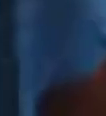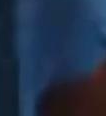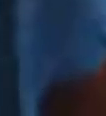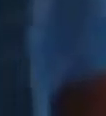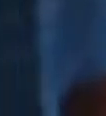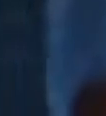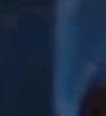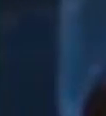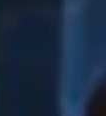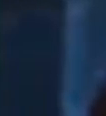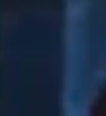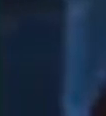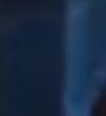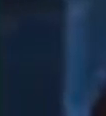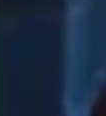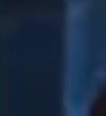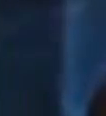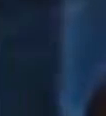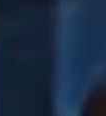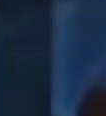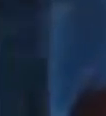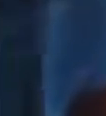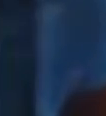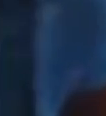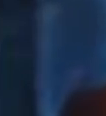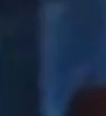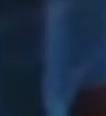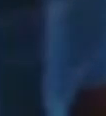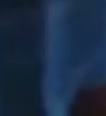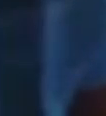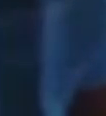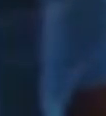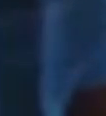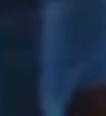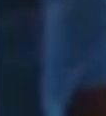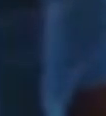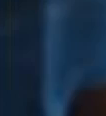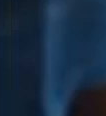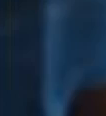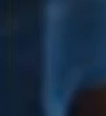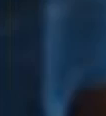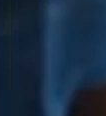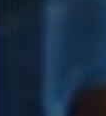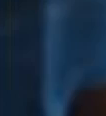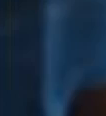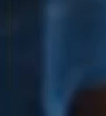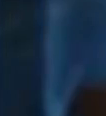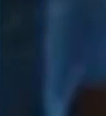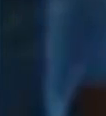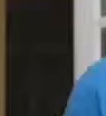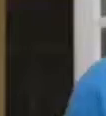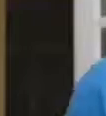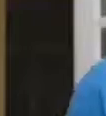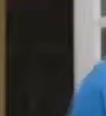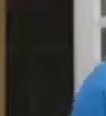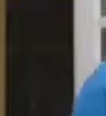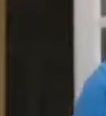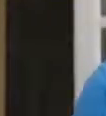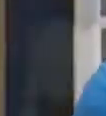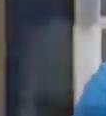we should be able to contribute more to the economy and help develop a better Jamaican workforce. We'll you.